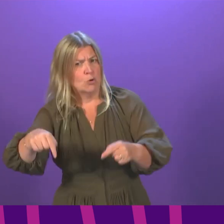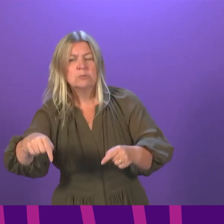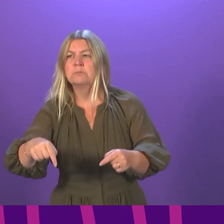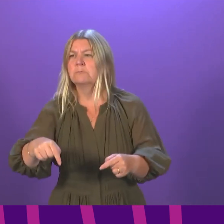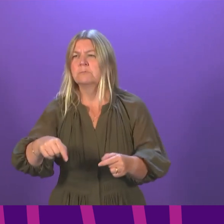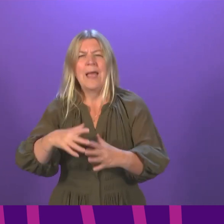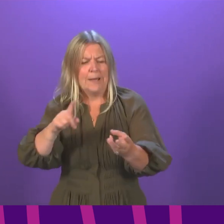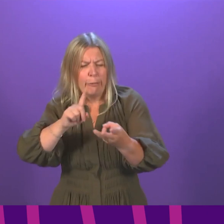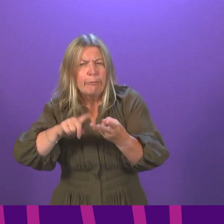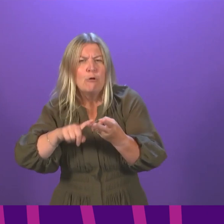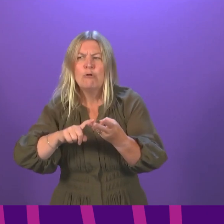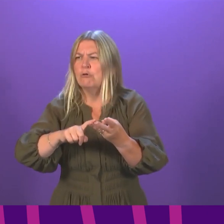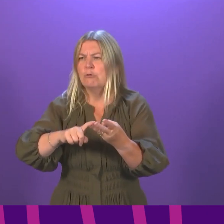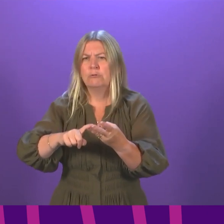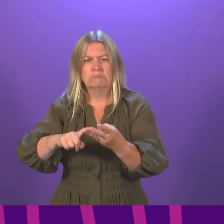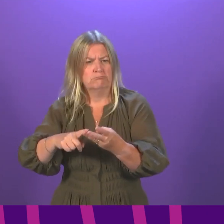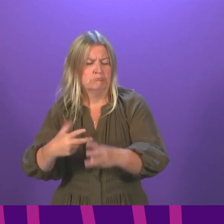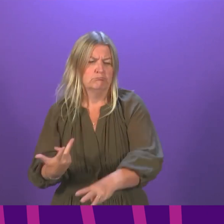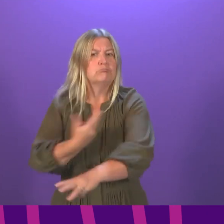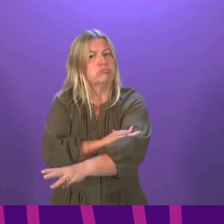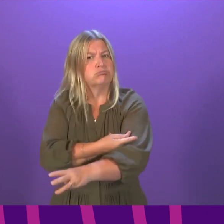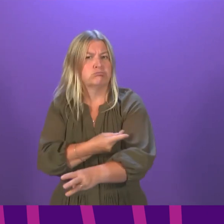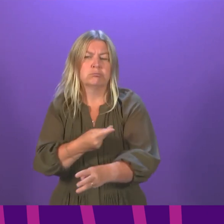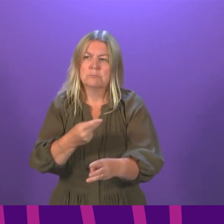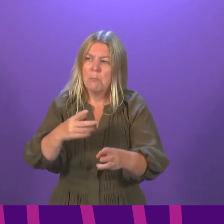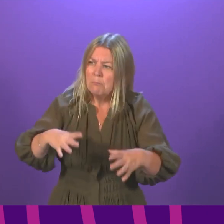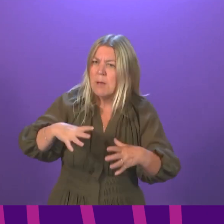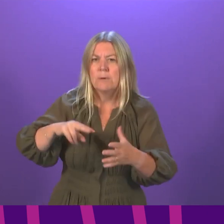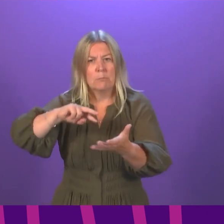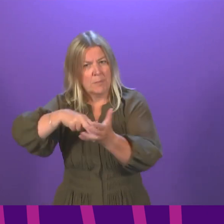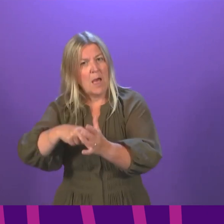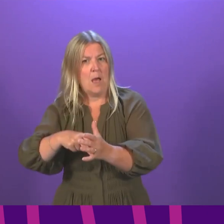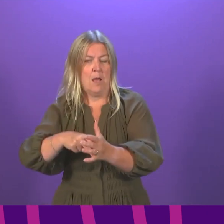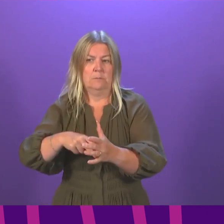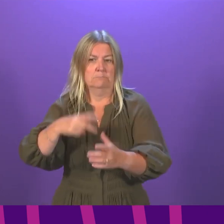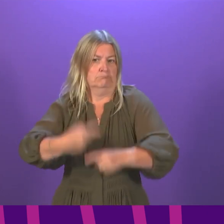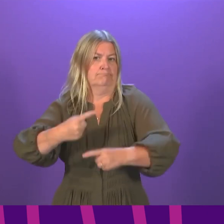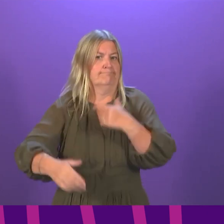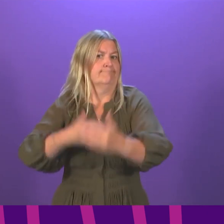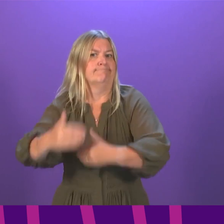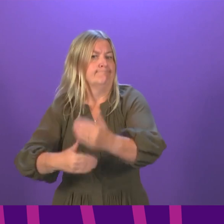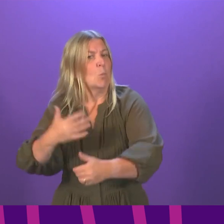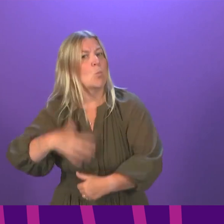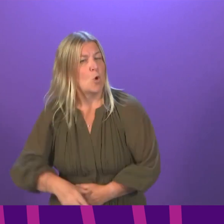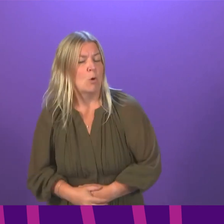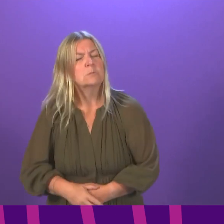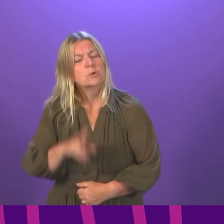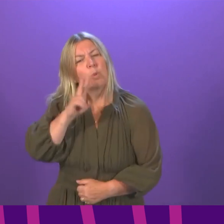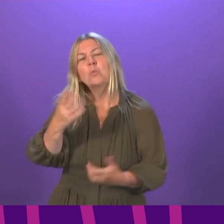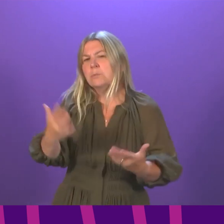booster programme done as quickly as possible, but also as accessibly as possible. We will be looking carefully again at the appropriate settings